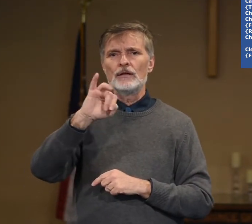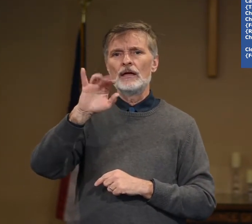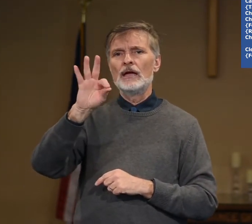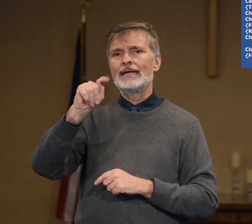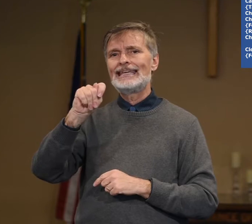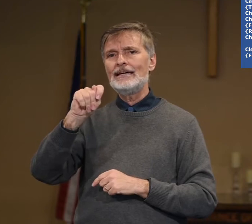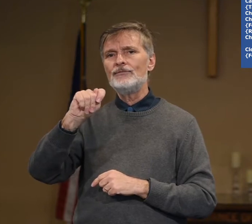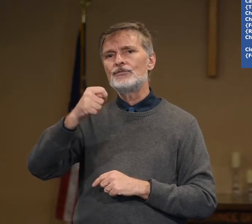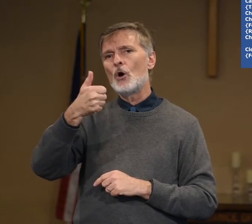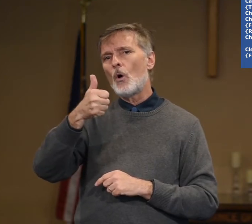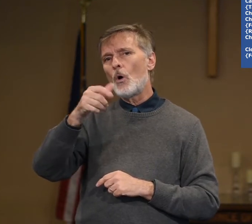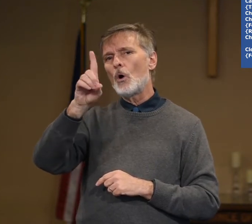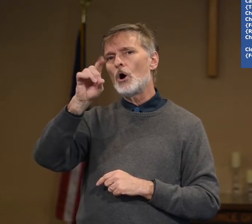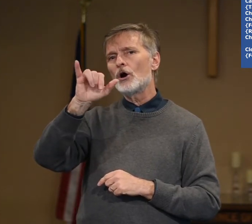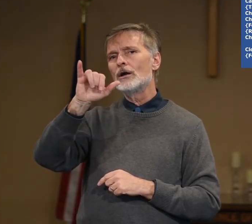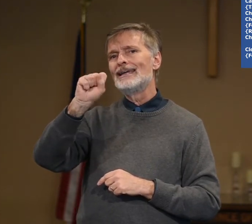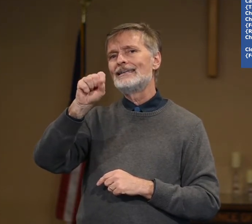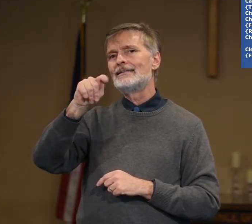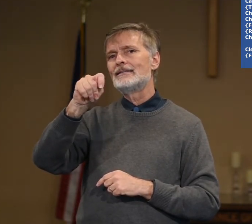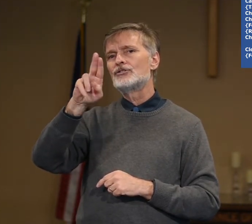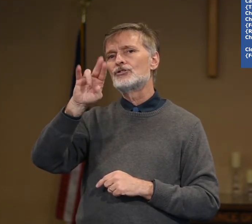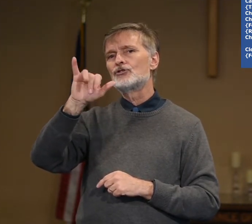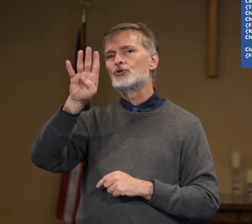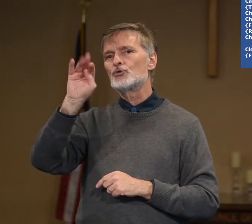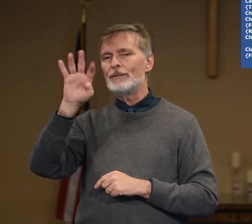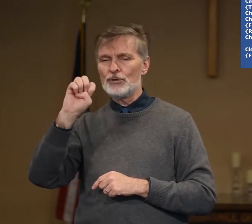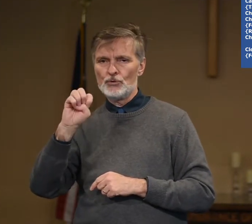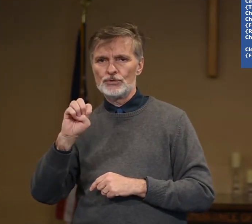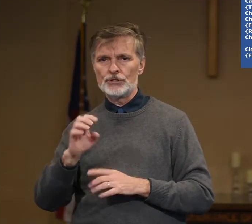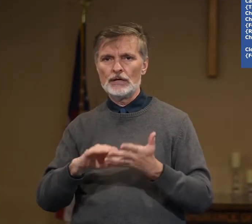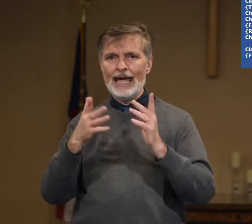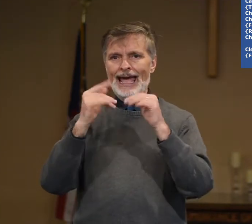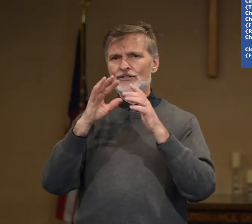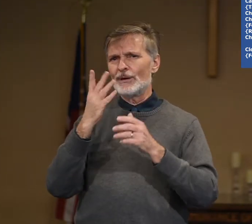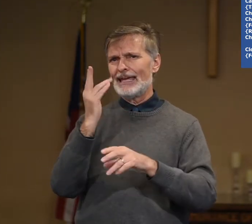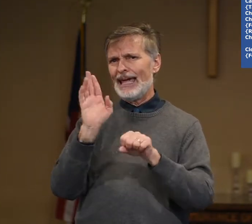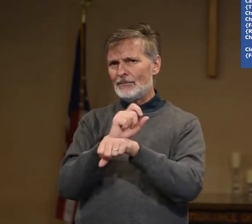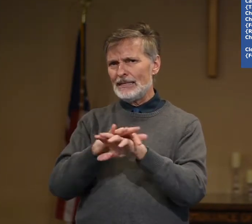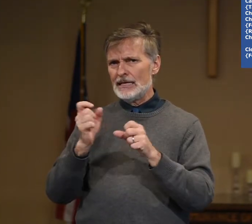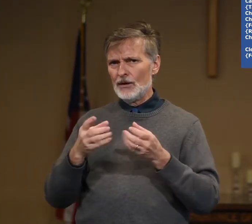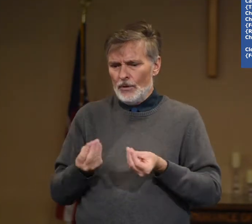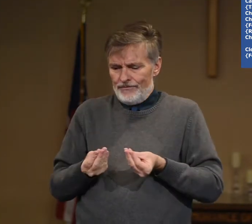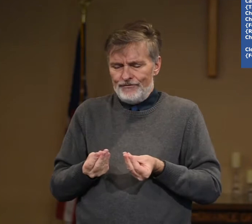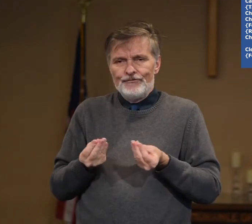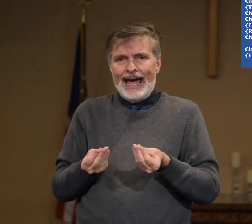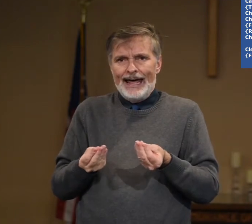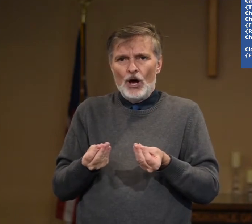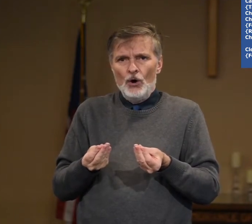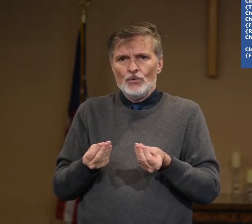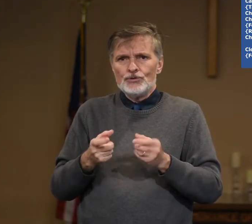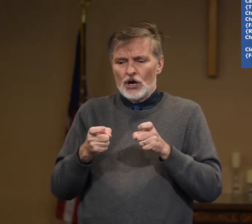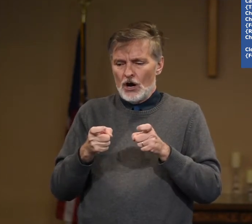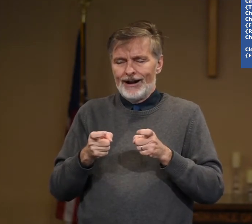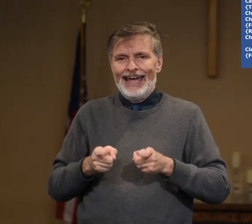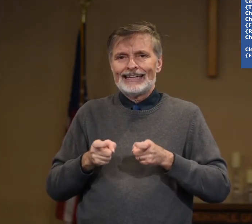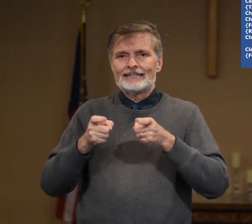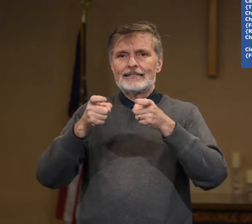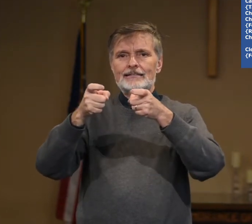gift or distribute. And so it can be done with flat O's or X's.